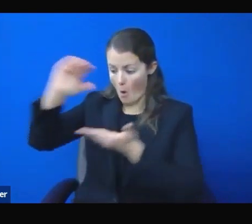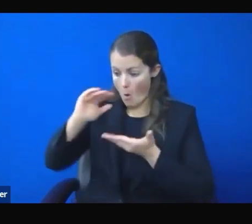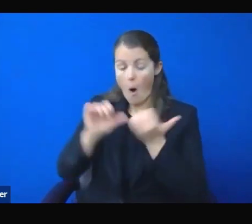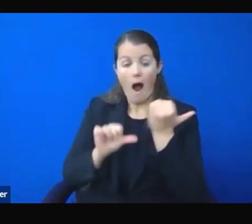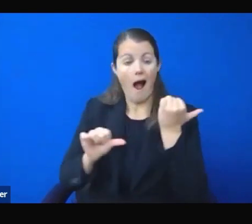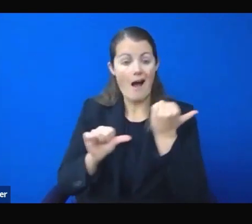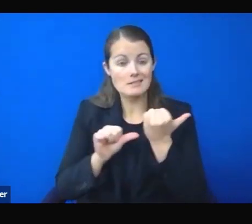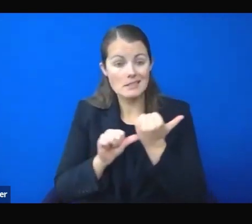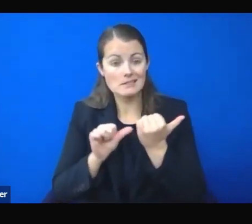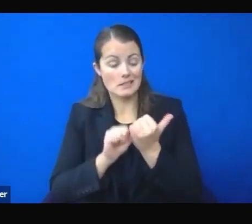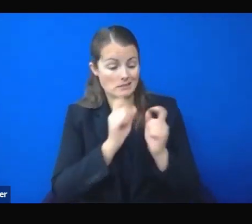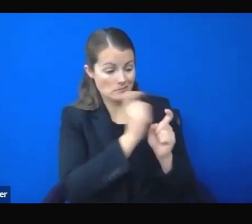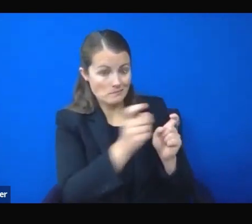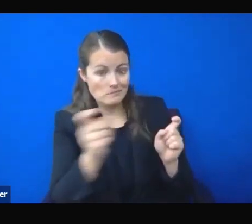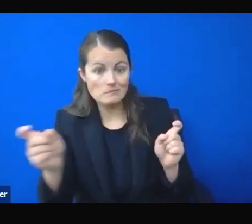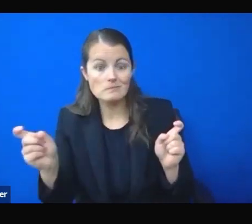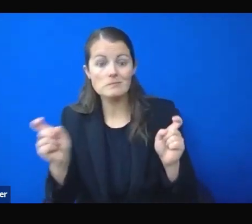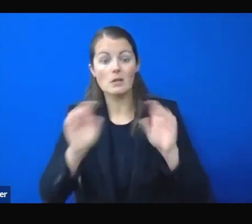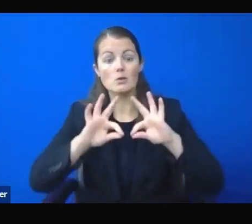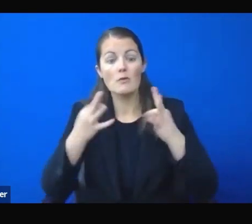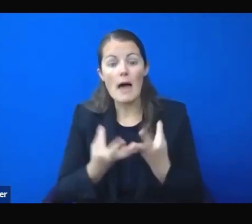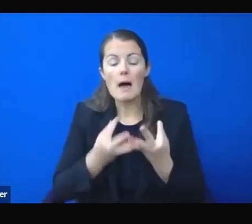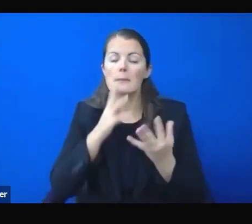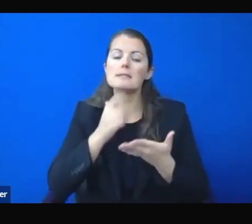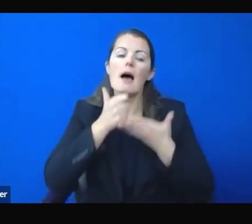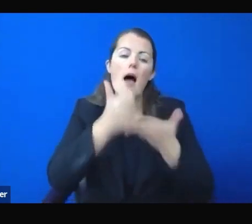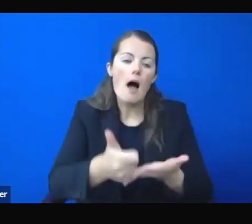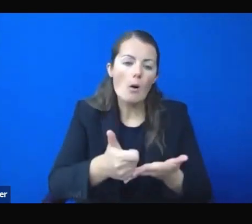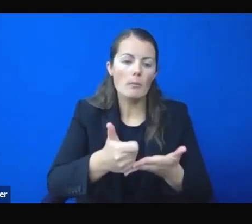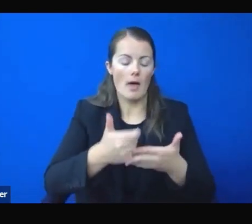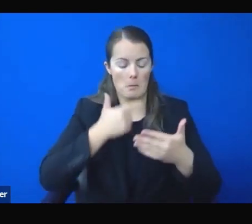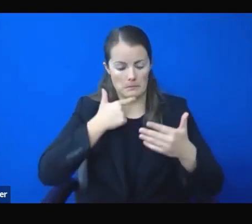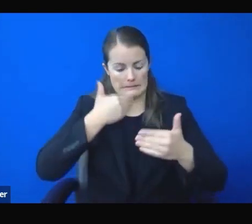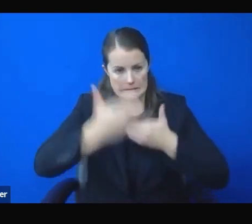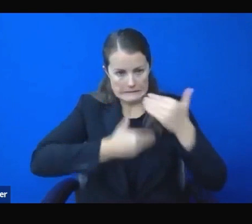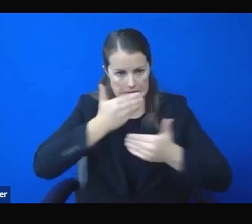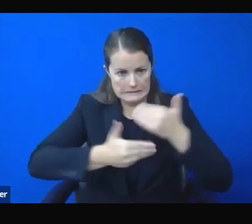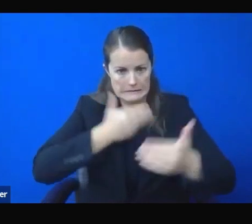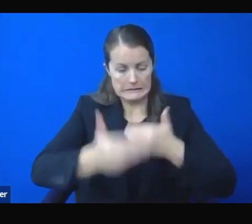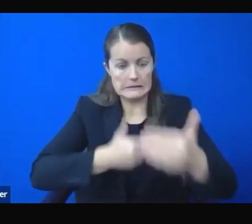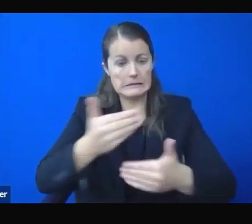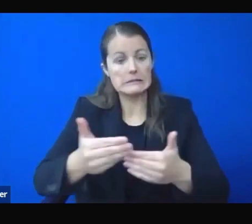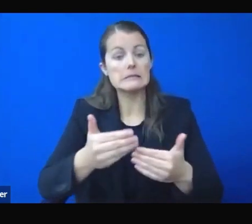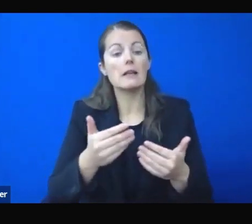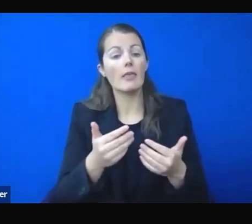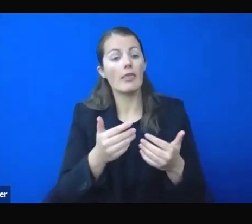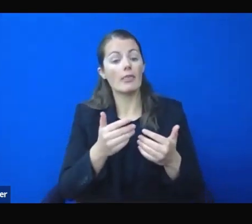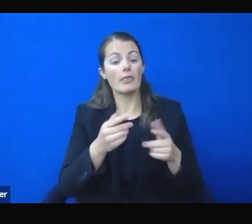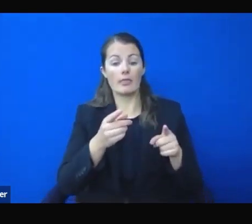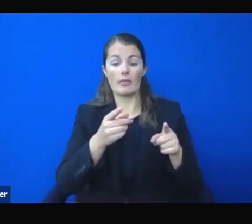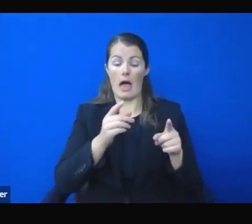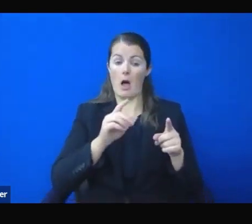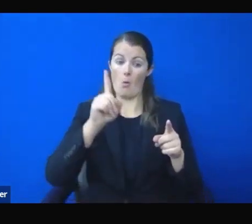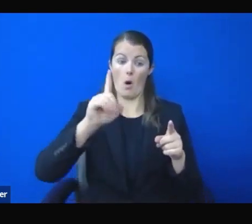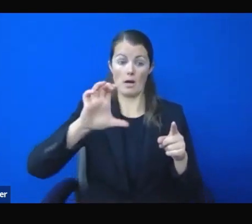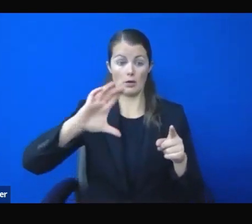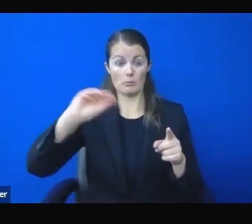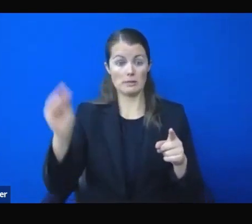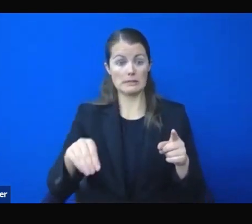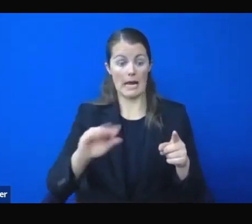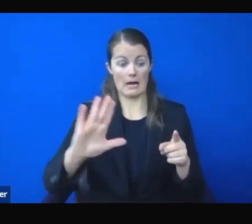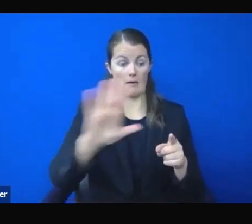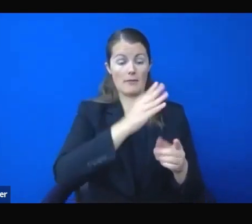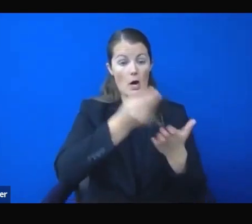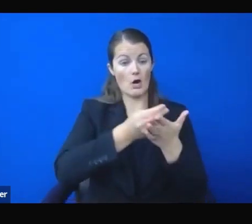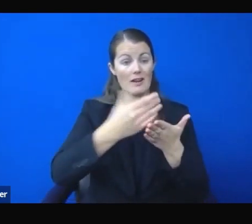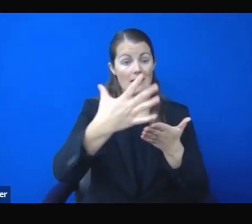by COVID receive unemployment benefits that replaced roughly 100% of their lost income. That